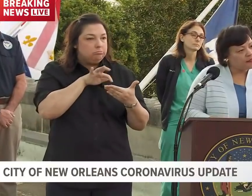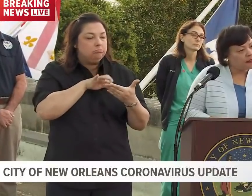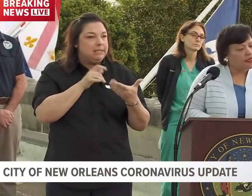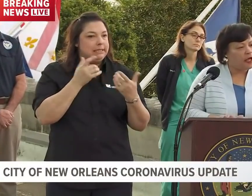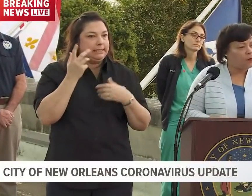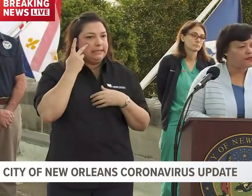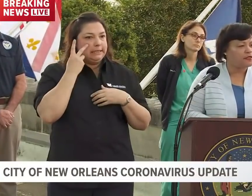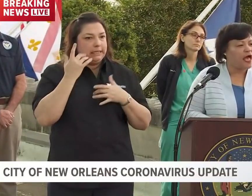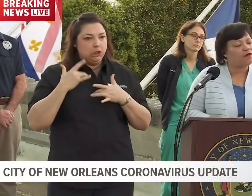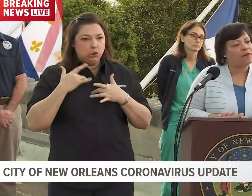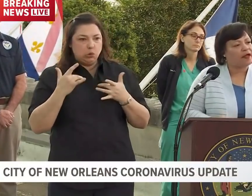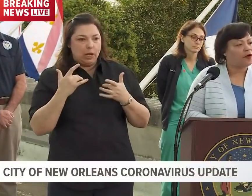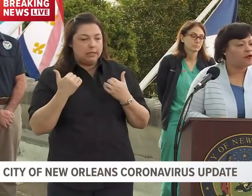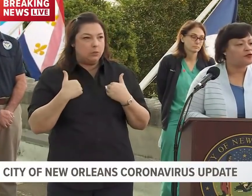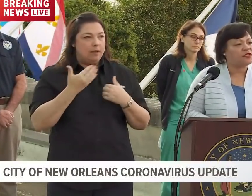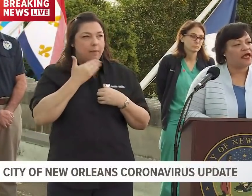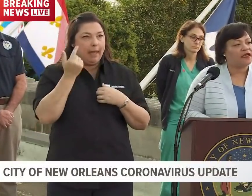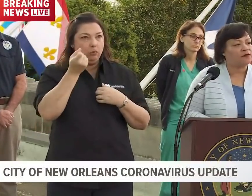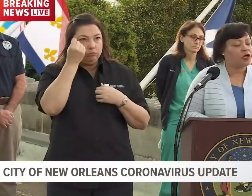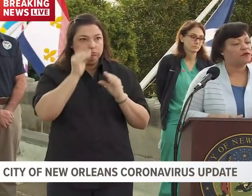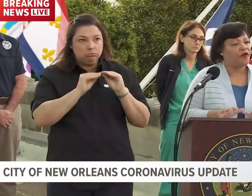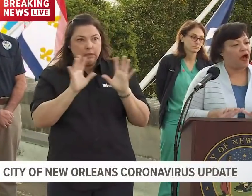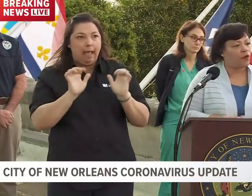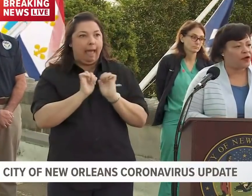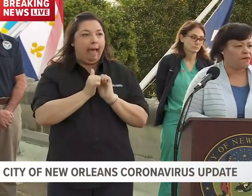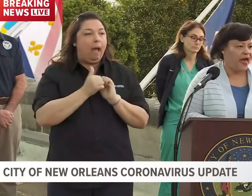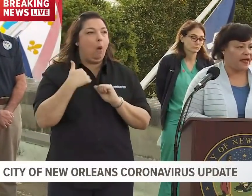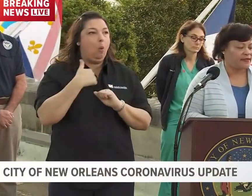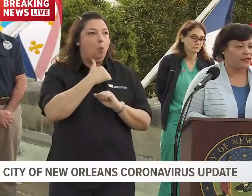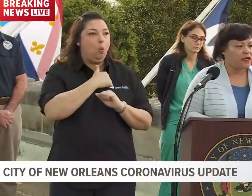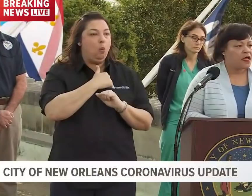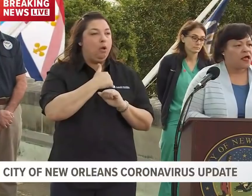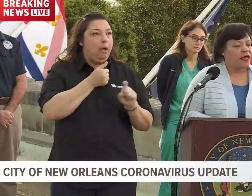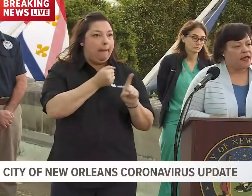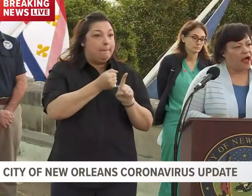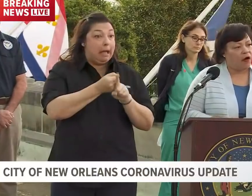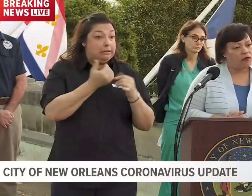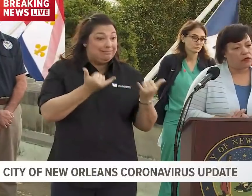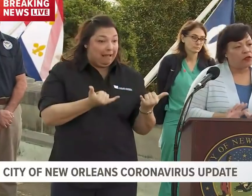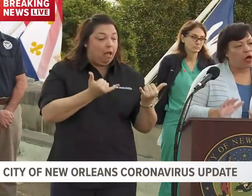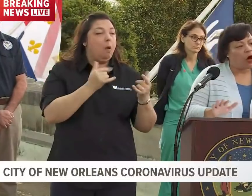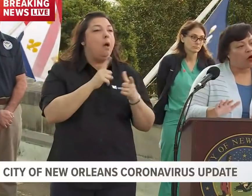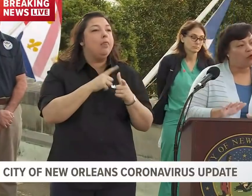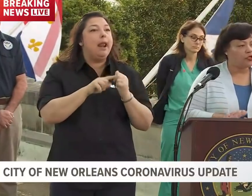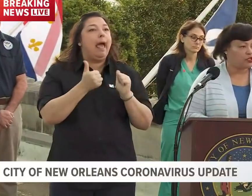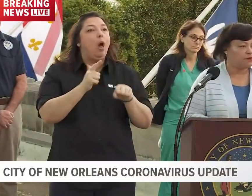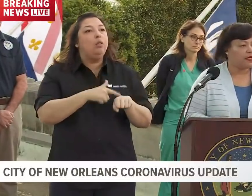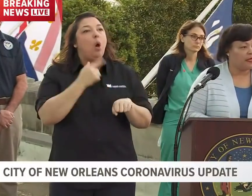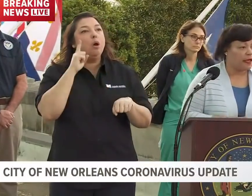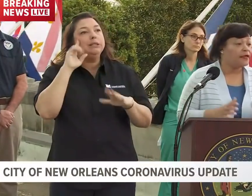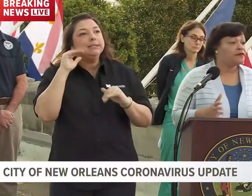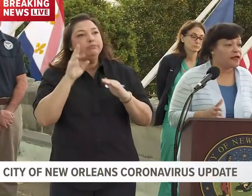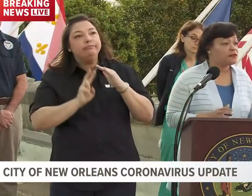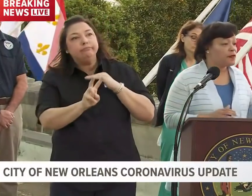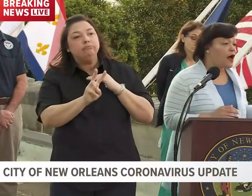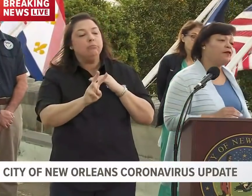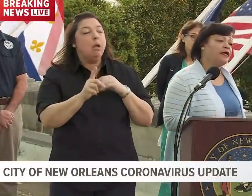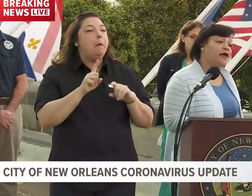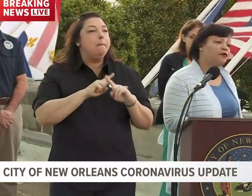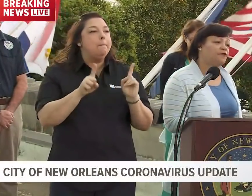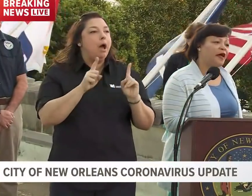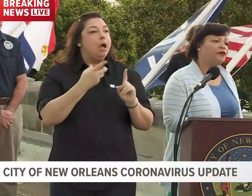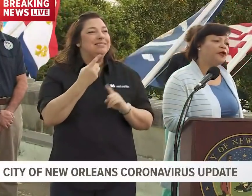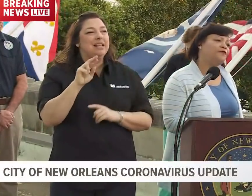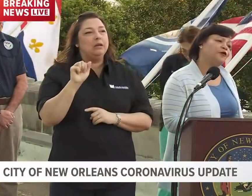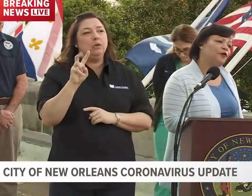trends, it helps us have a better understanding in terms of how we're impacted and how long we should be in this. But I'll